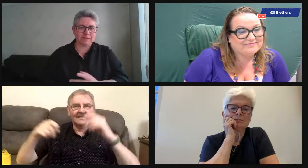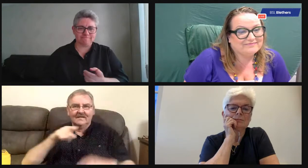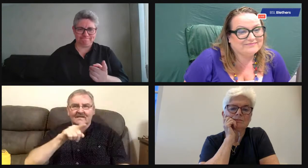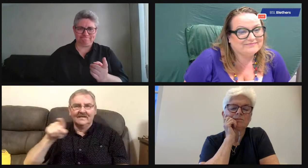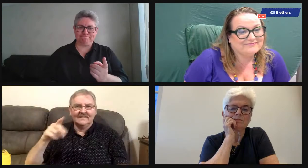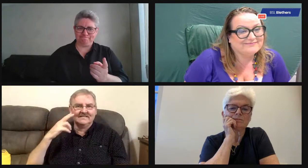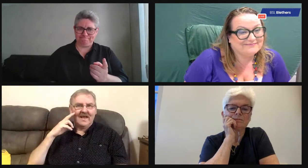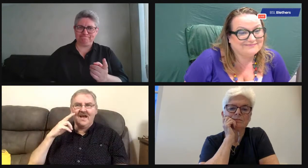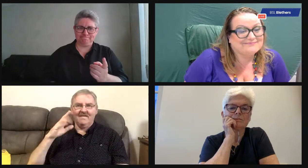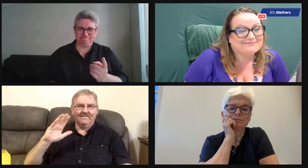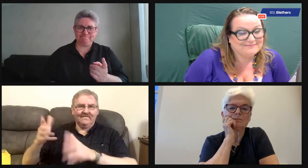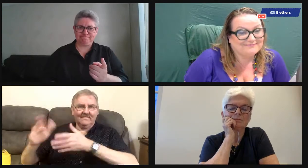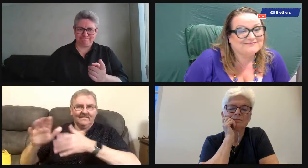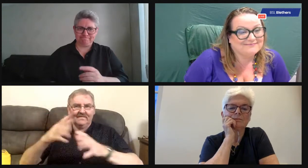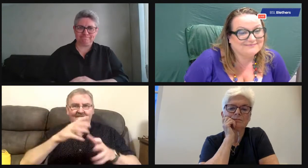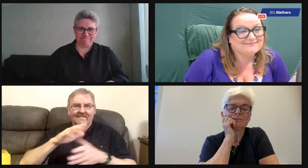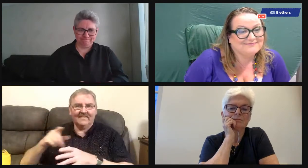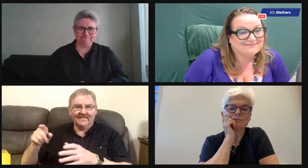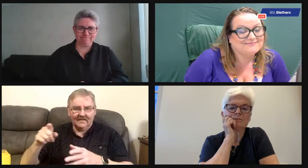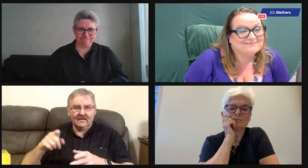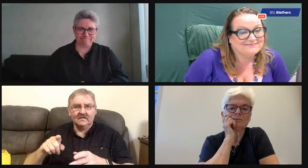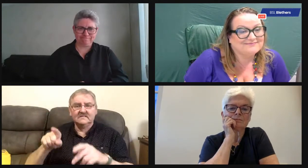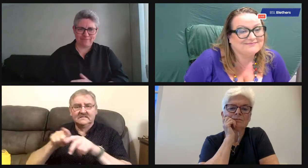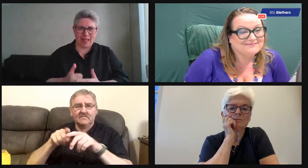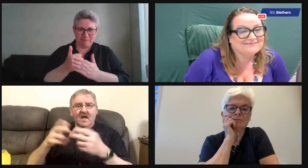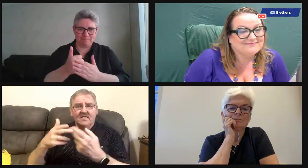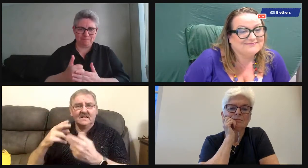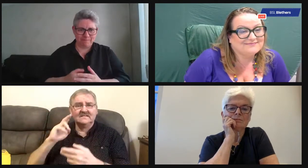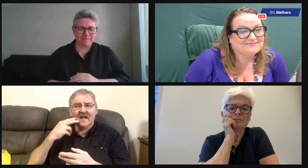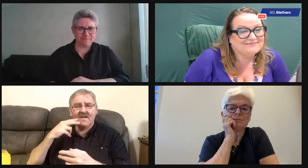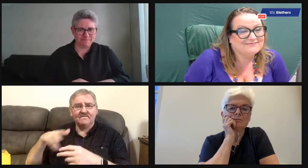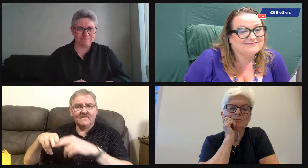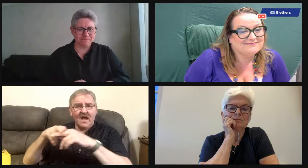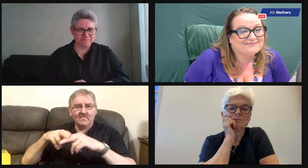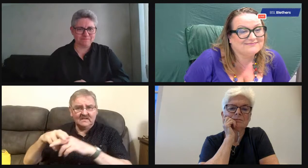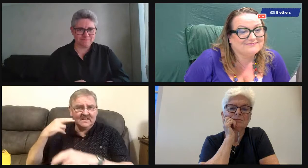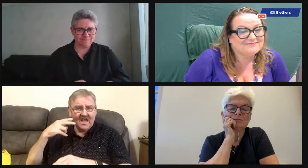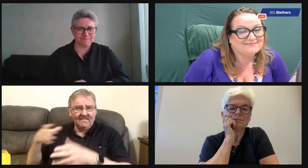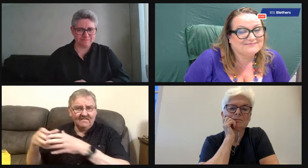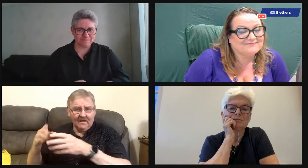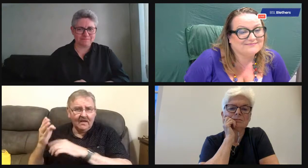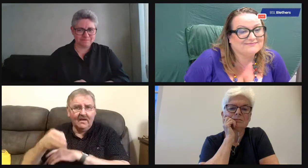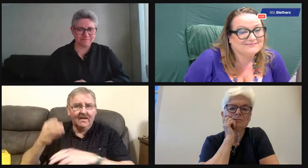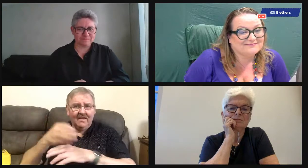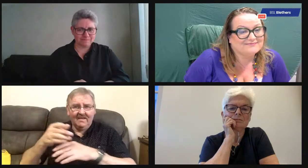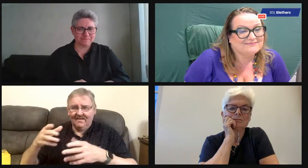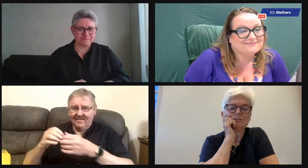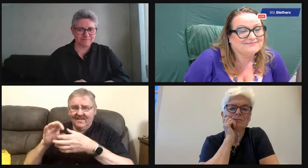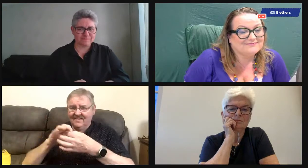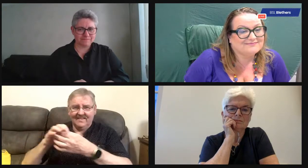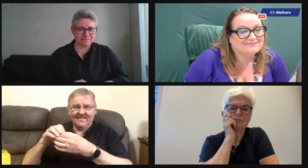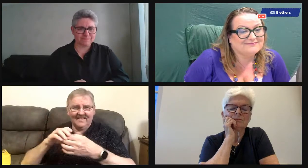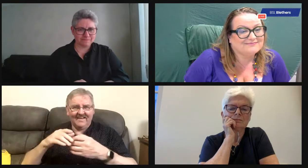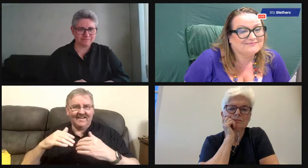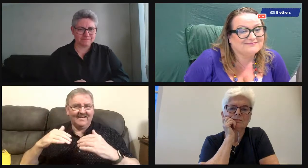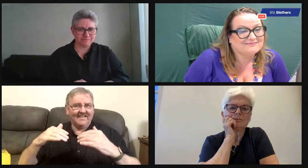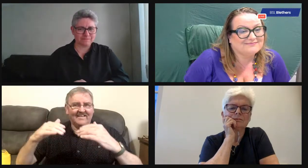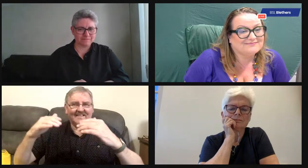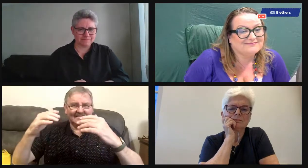deaf club all the time. So I was used to seeing adult deaf company signing. And there was other deaf families that went as